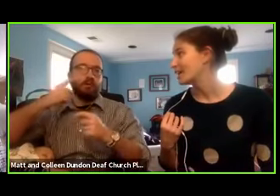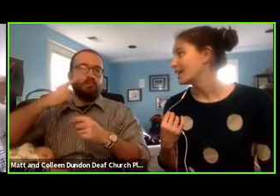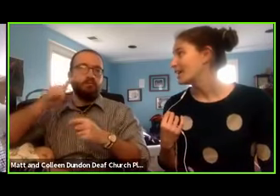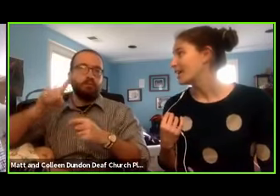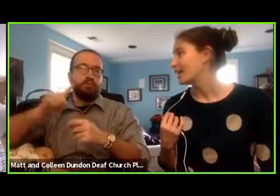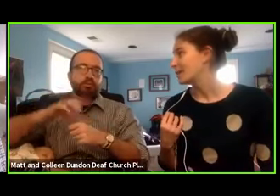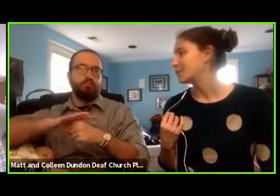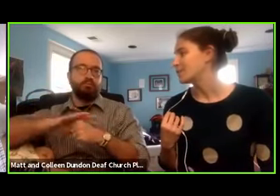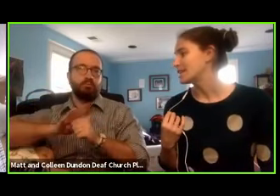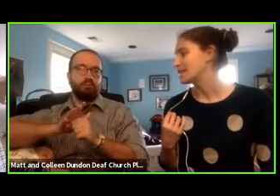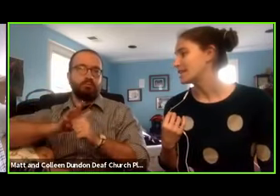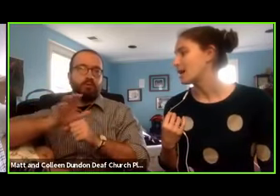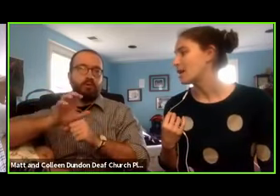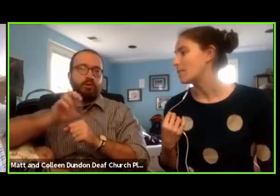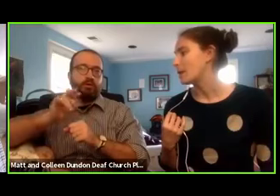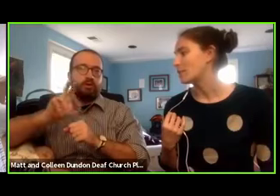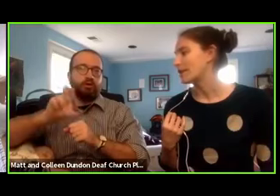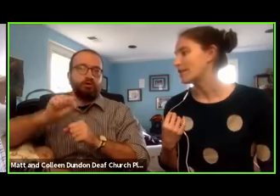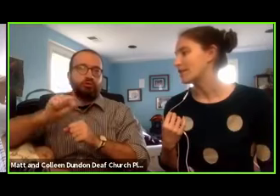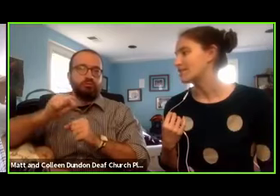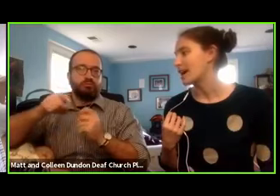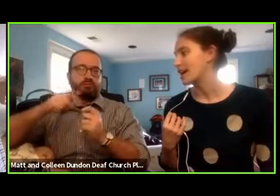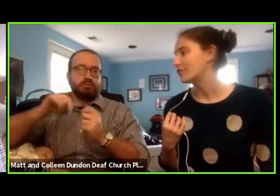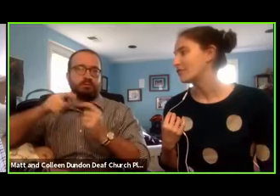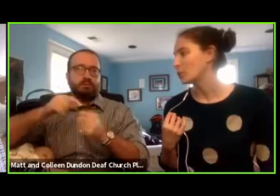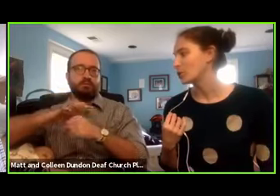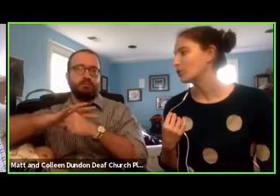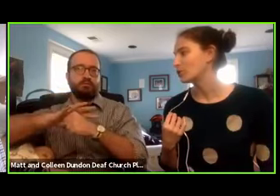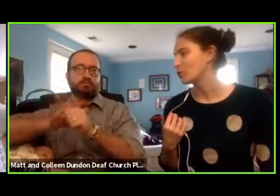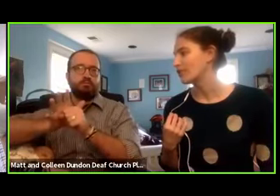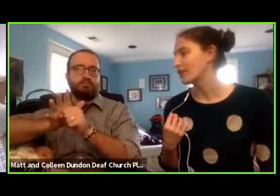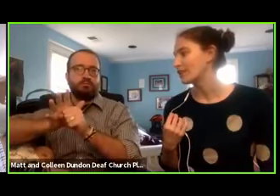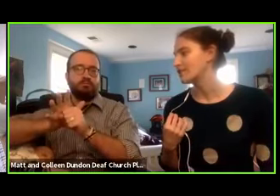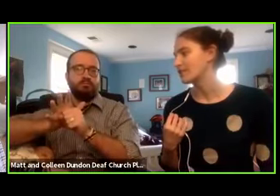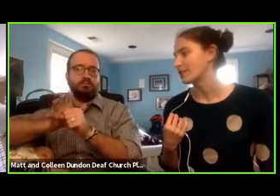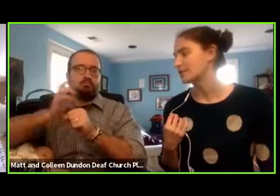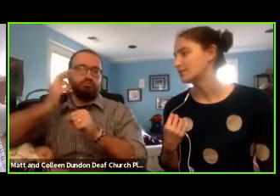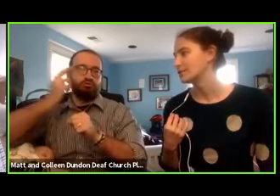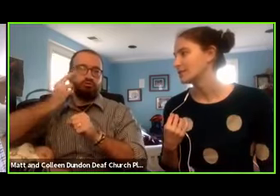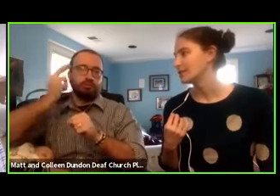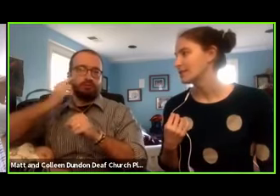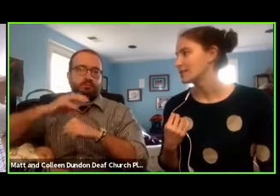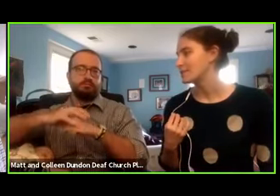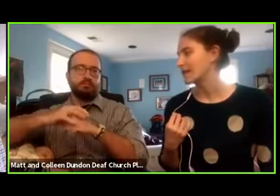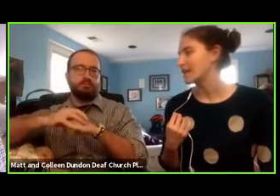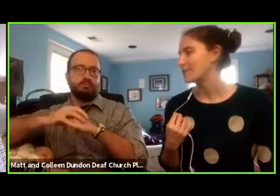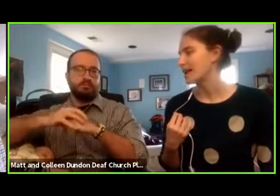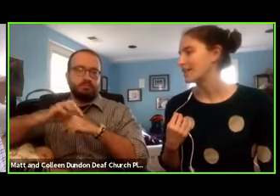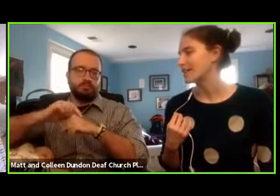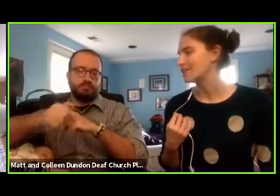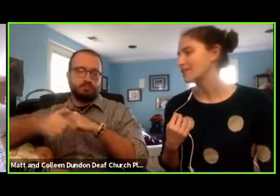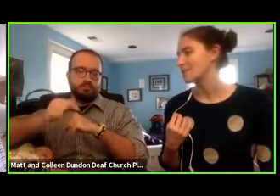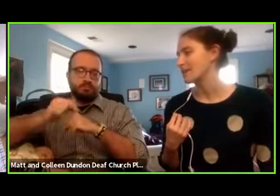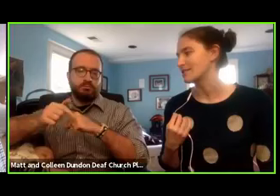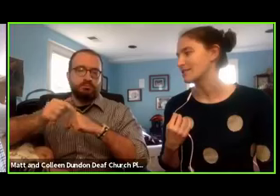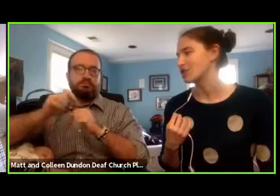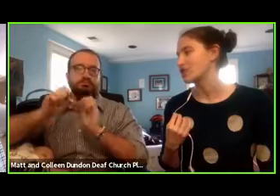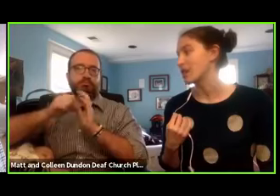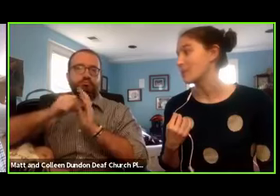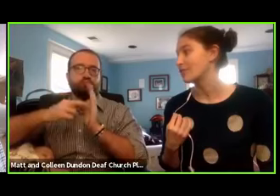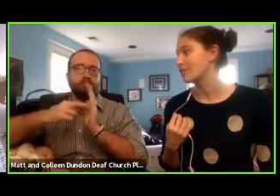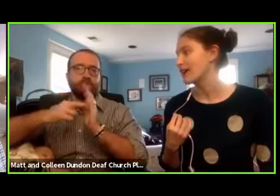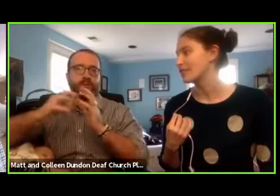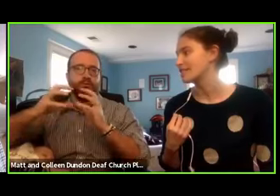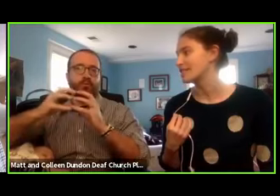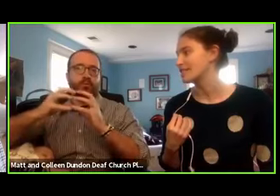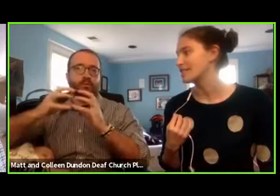So, you know, they did come up with a sign for coronavirus. So it's one hand behind the other. It's because of the